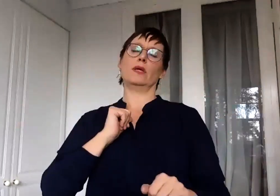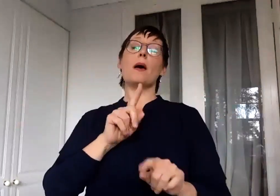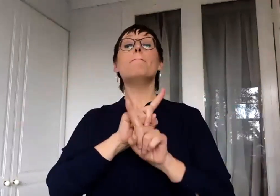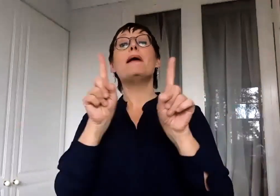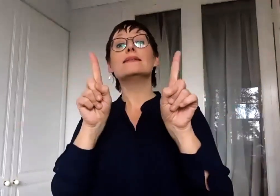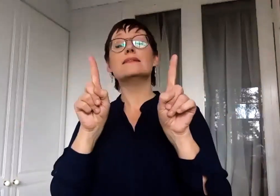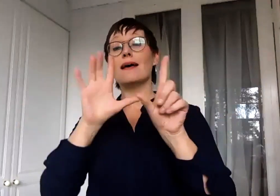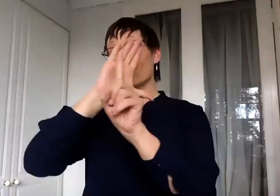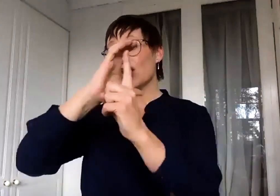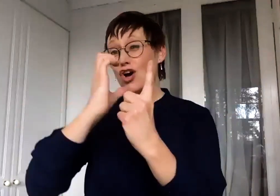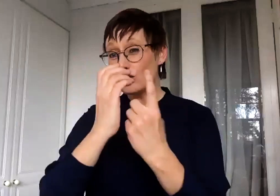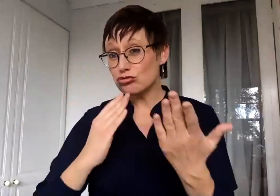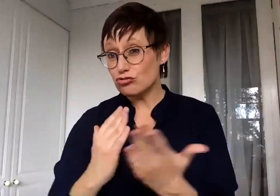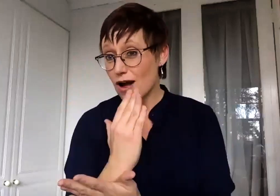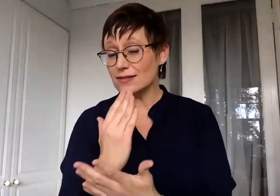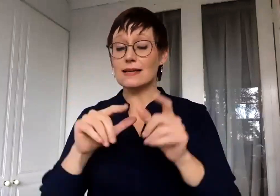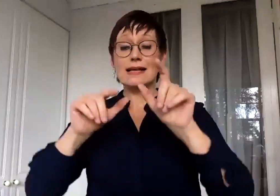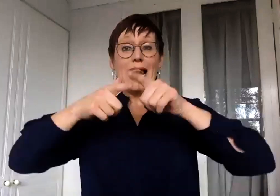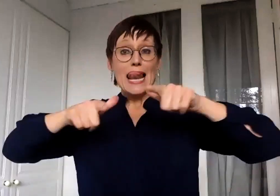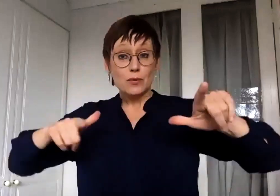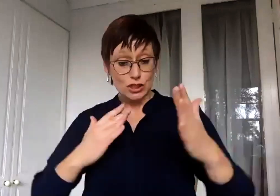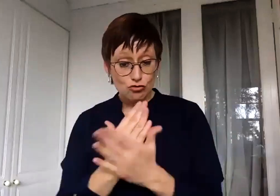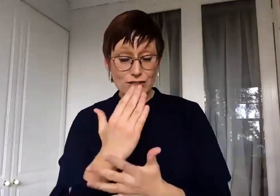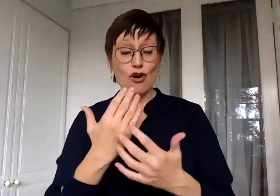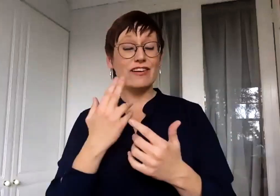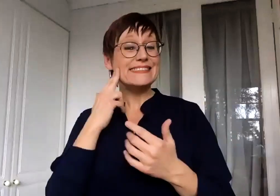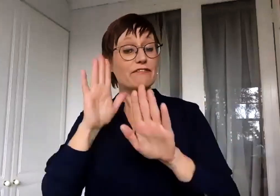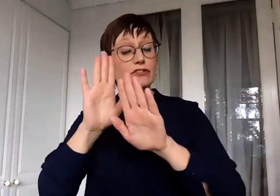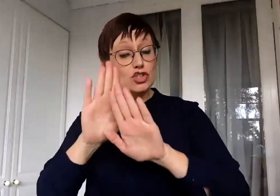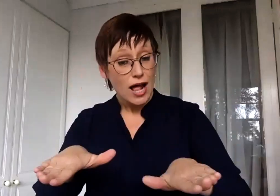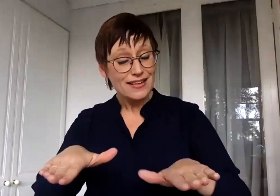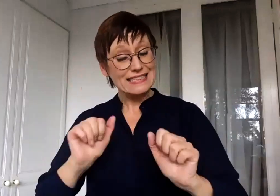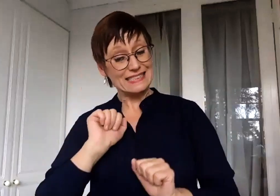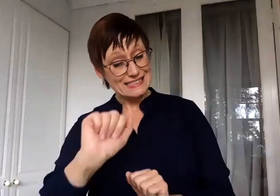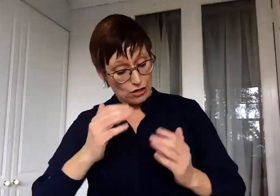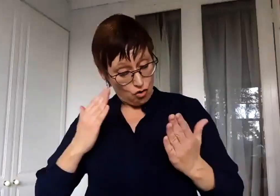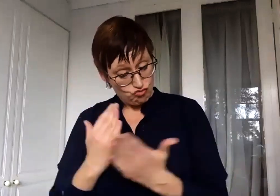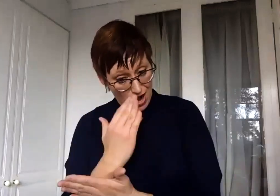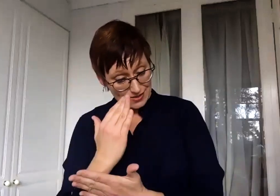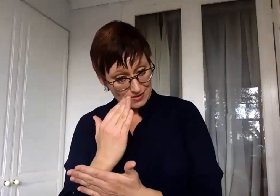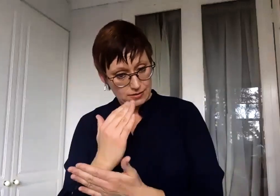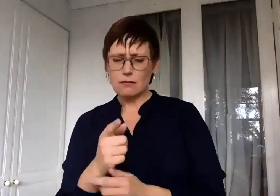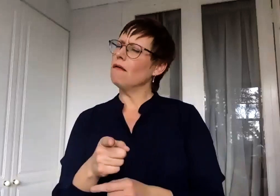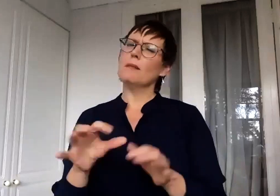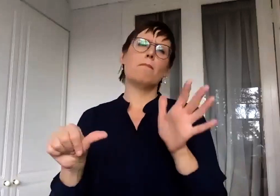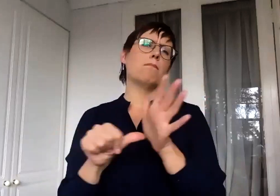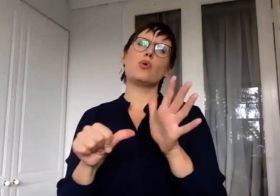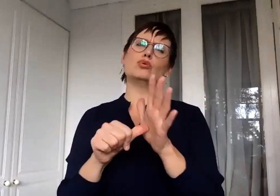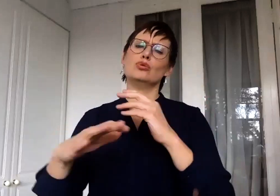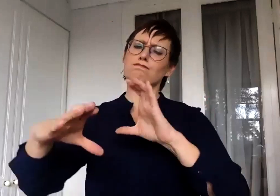right, the cultural right of a child to be able to mix equally with their colleagues and peers is a right. But that's